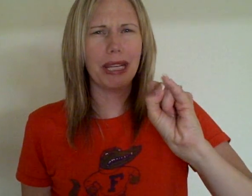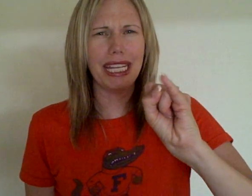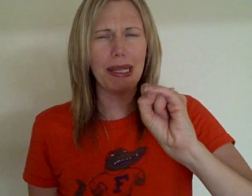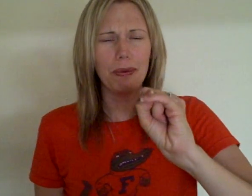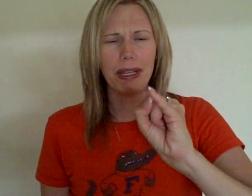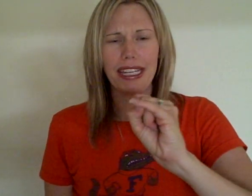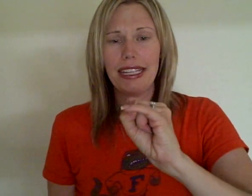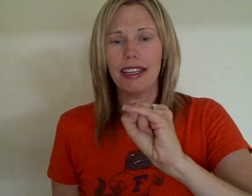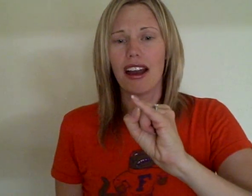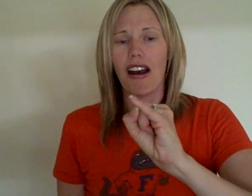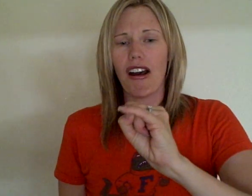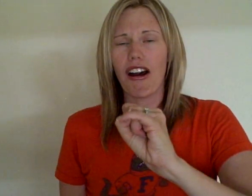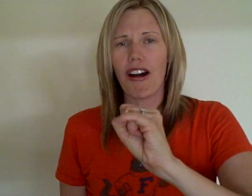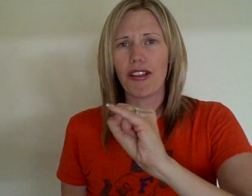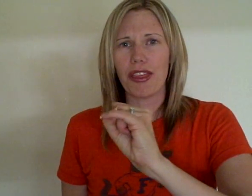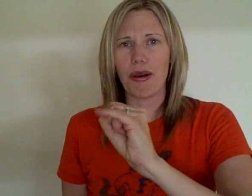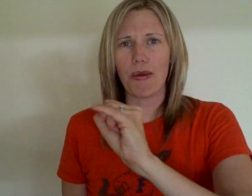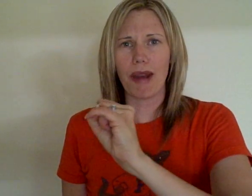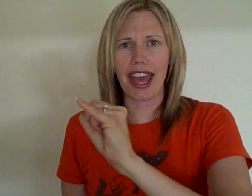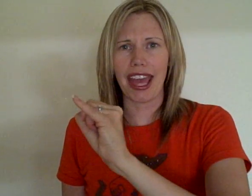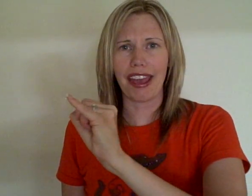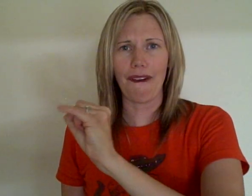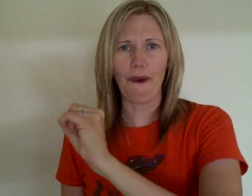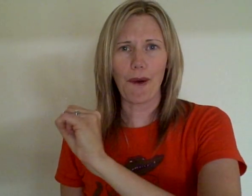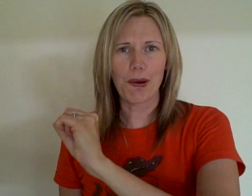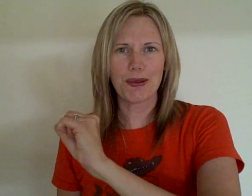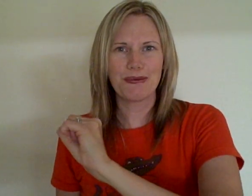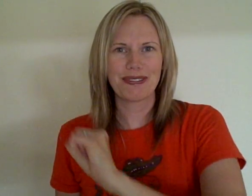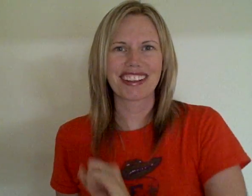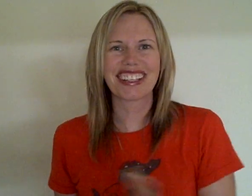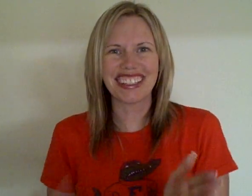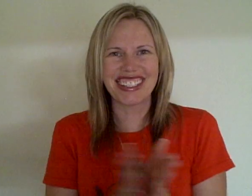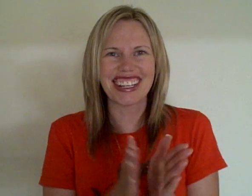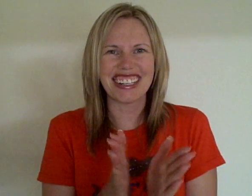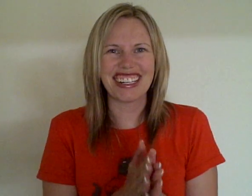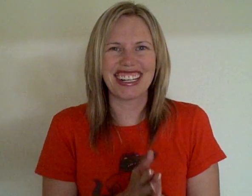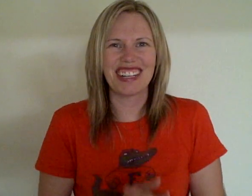wee, wee, all the way home. Good job. job. Good job.